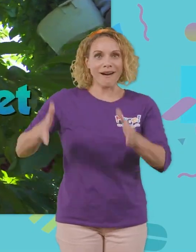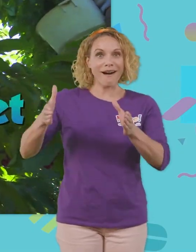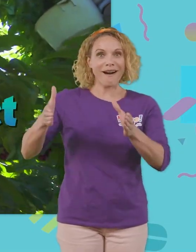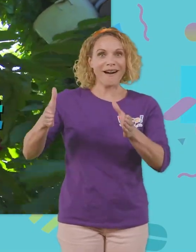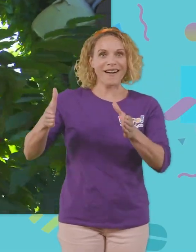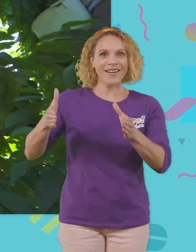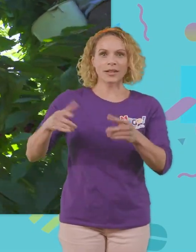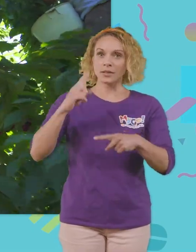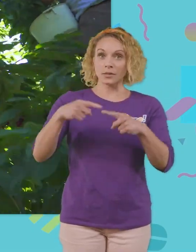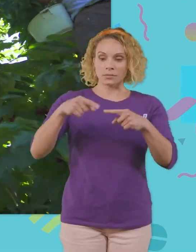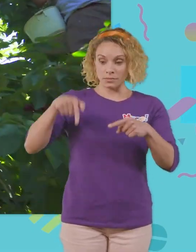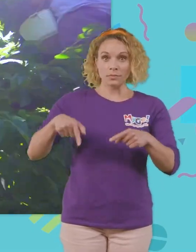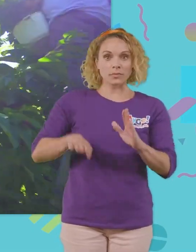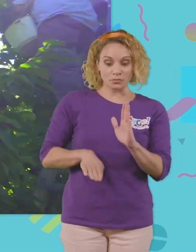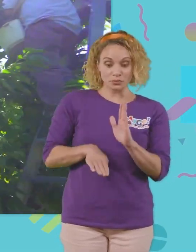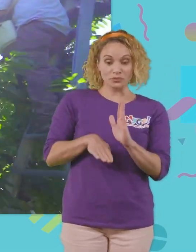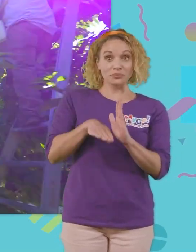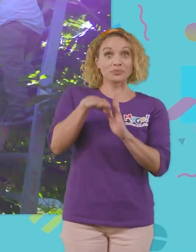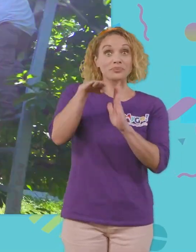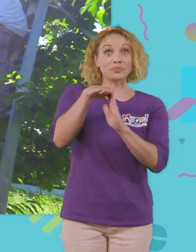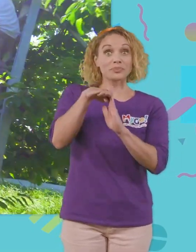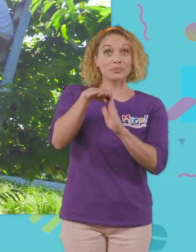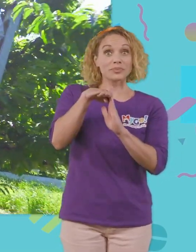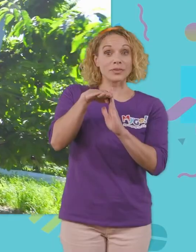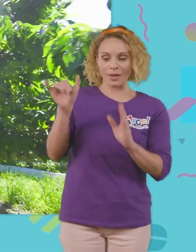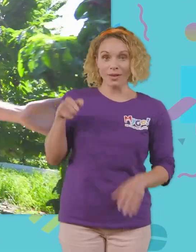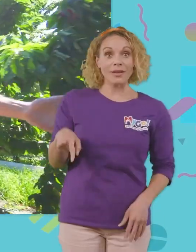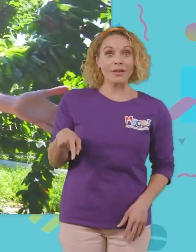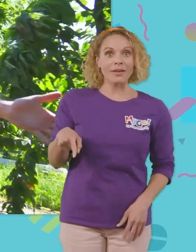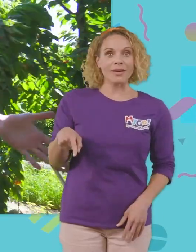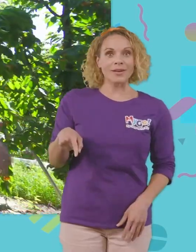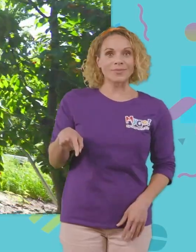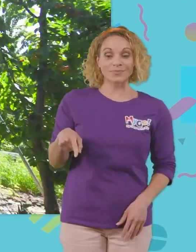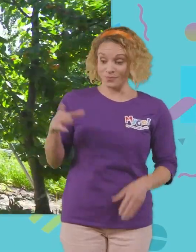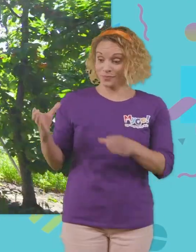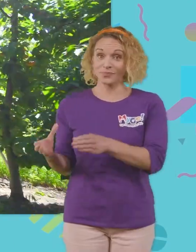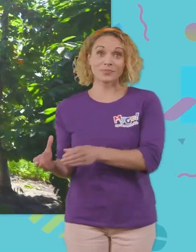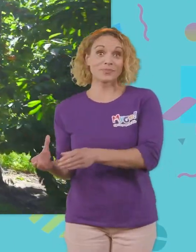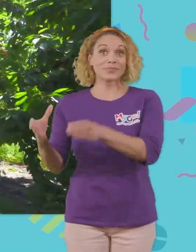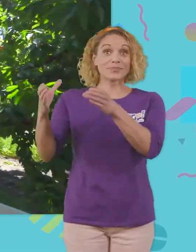And when the bucket is really full, like this, then we go to the bin and